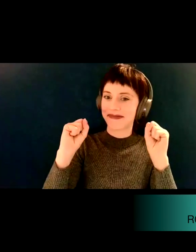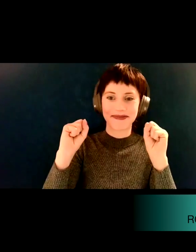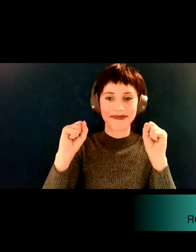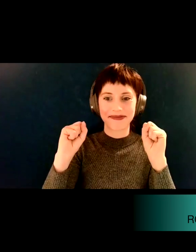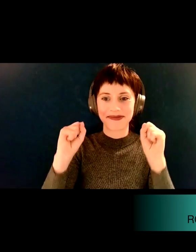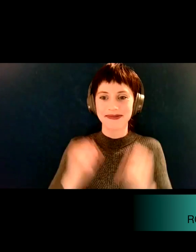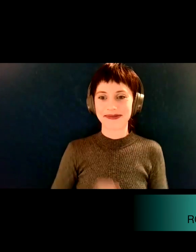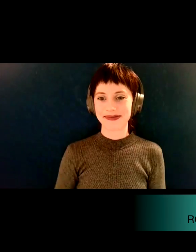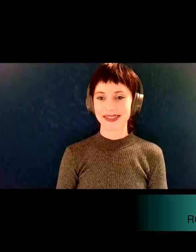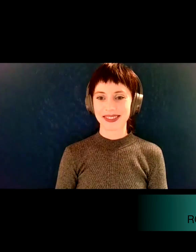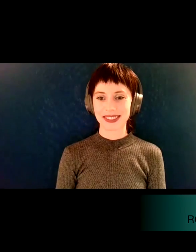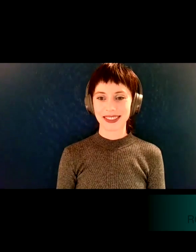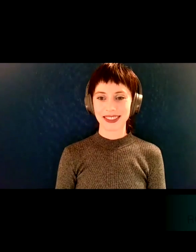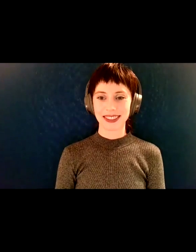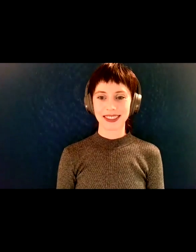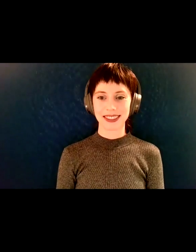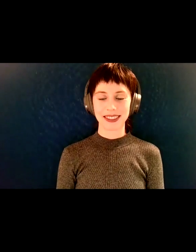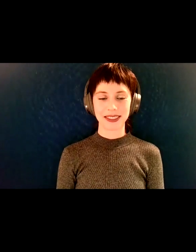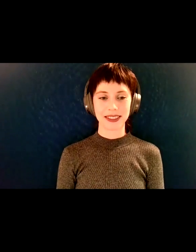Um,